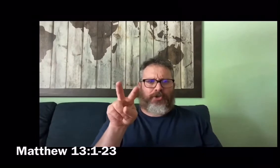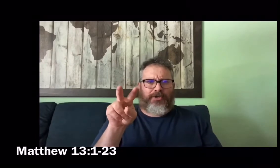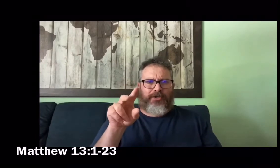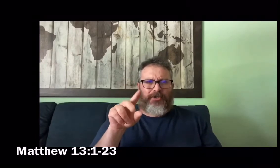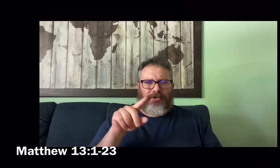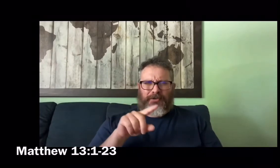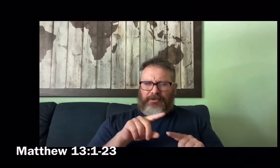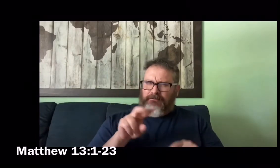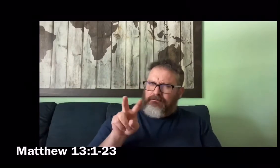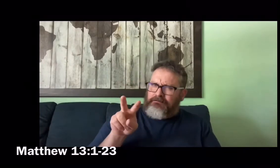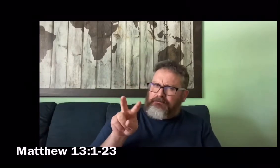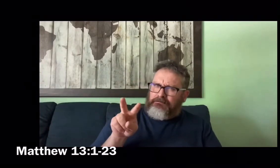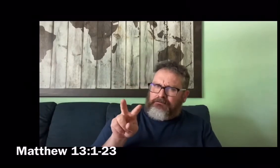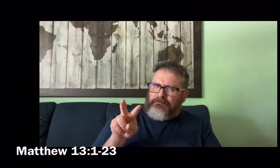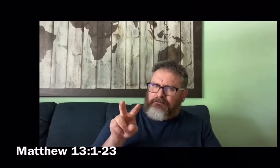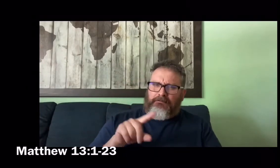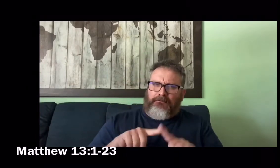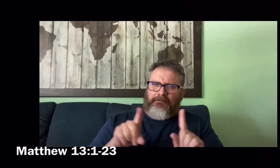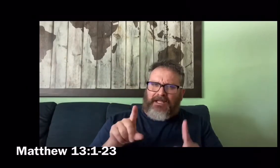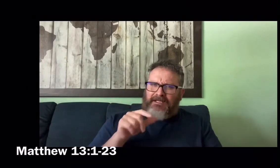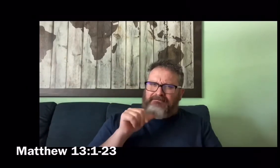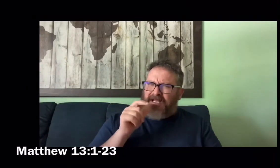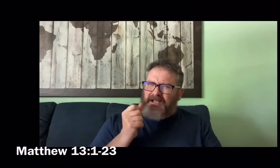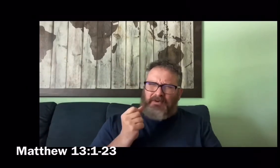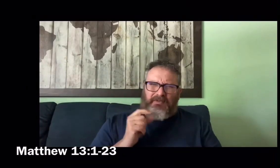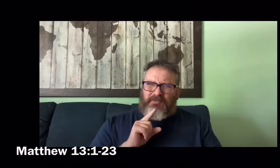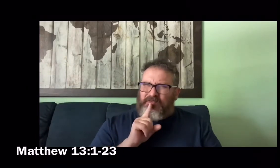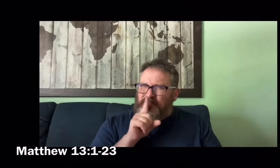Because they look but do not see